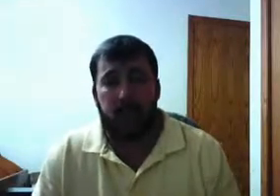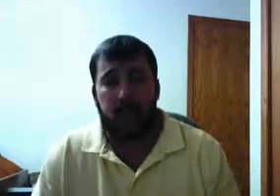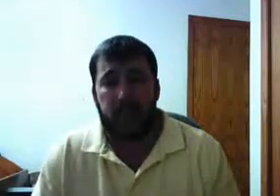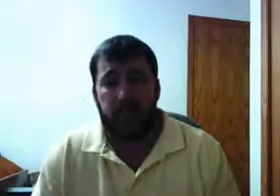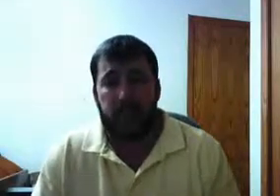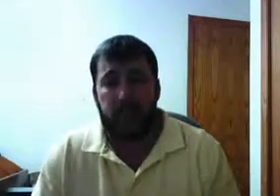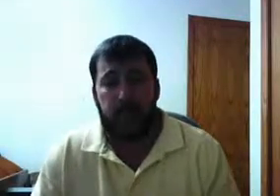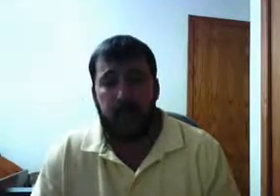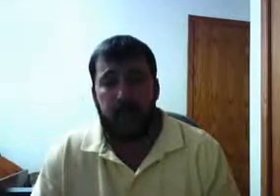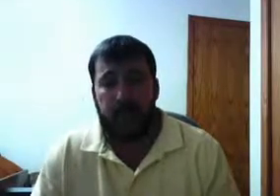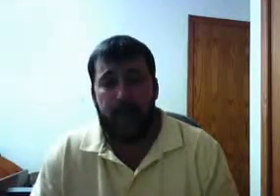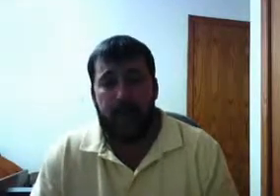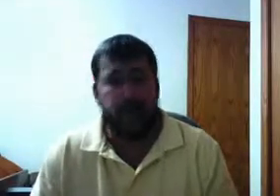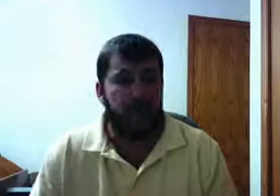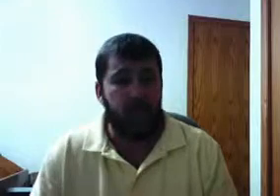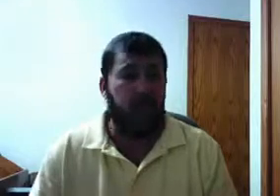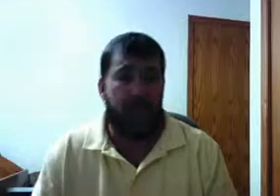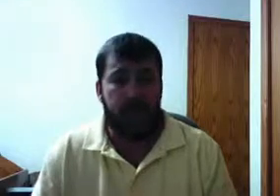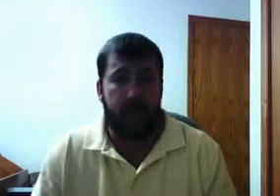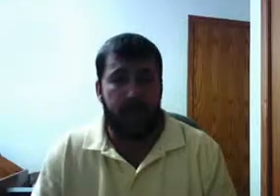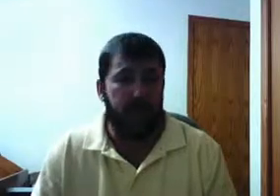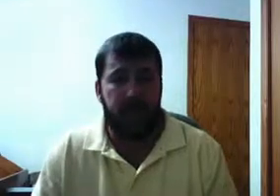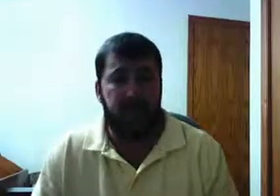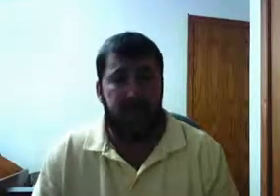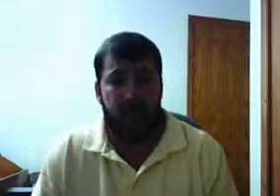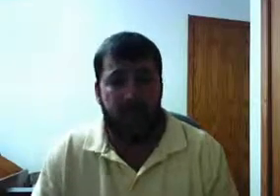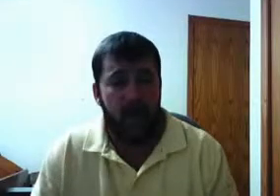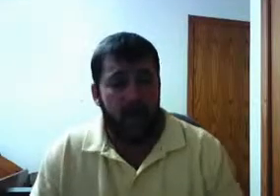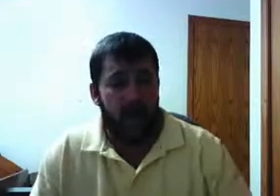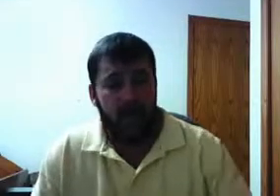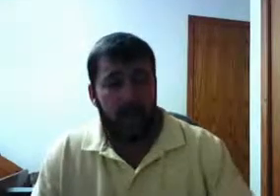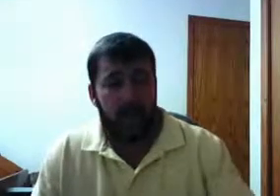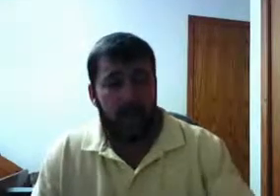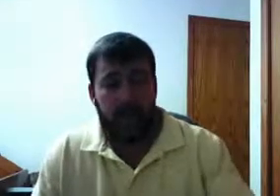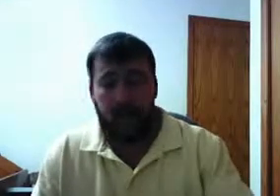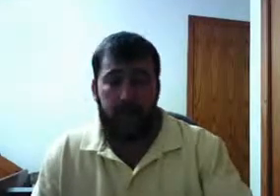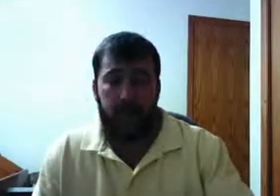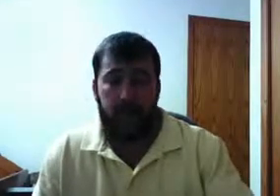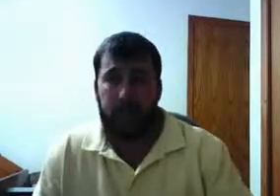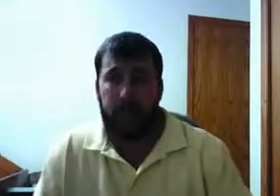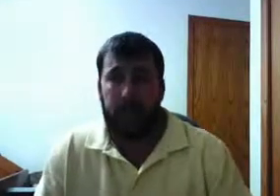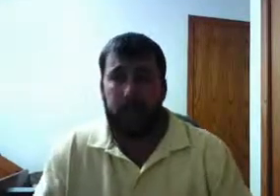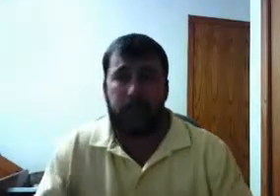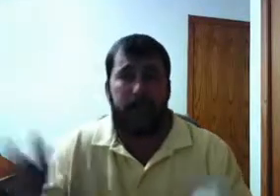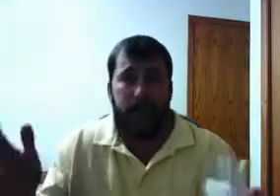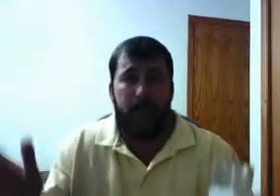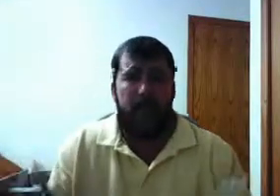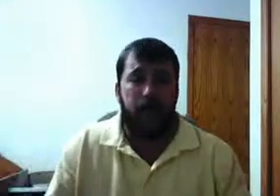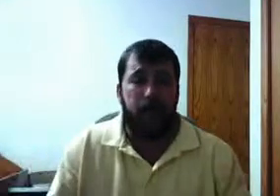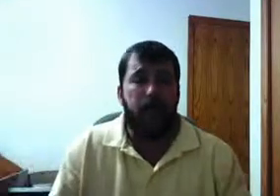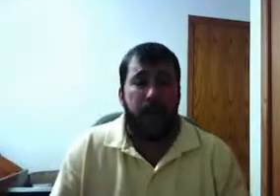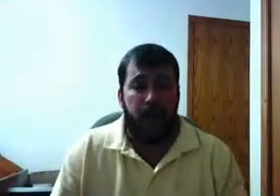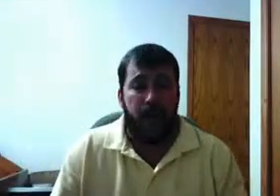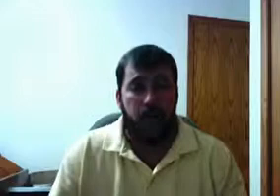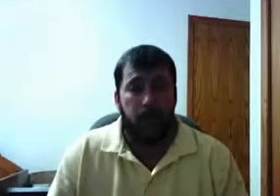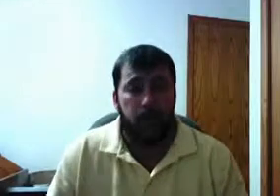you know, than anybody else. They walk around, and they're pressing around, and, you know, they just think they're when they're nothing. They're nothing!